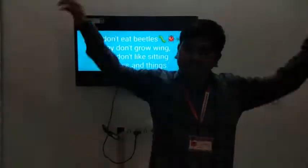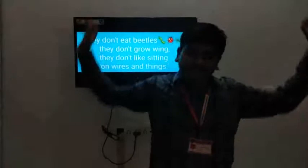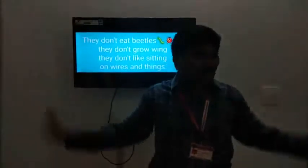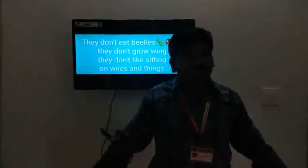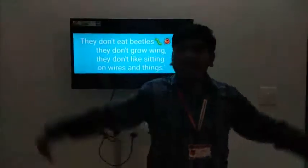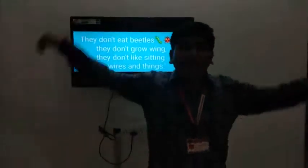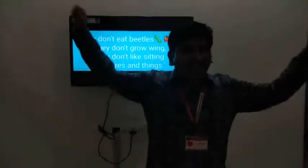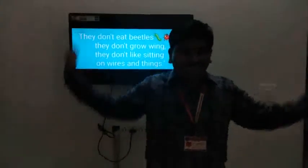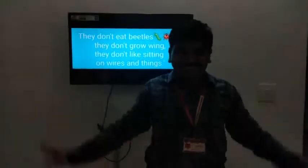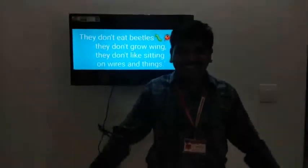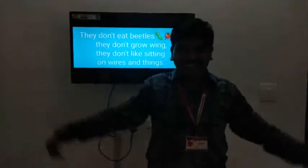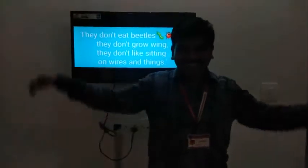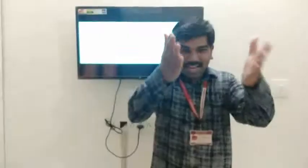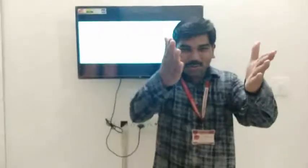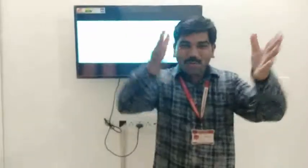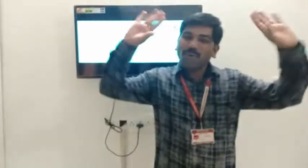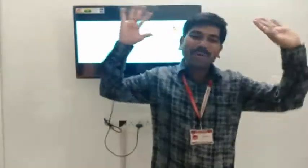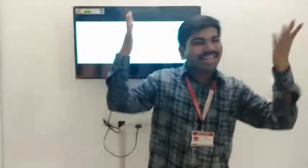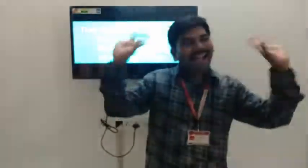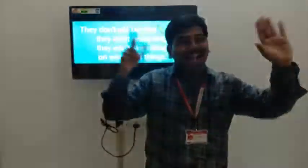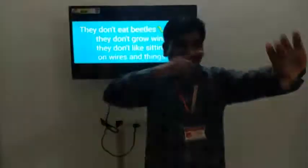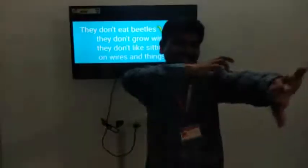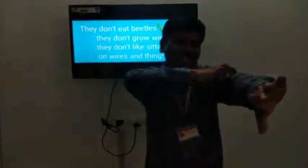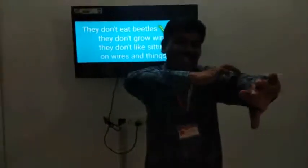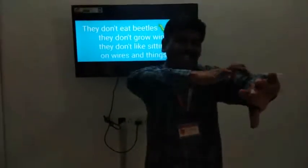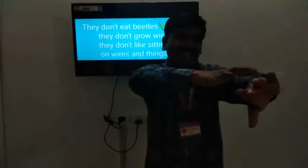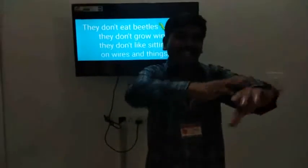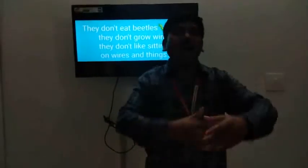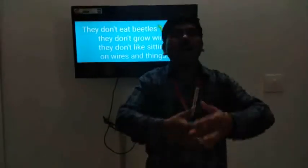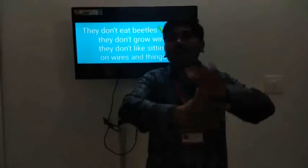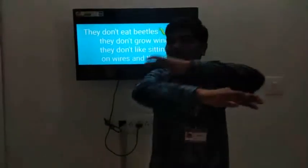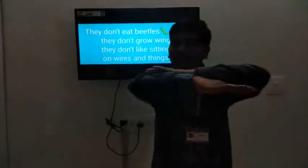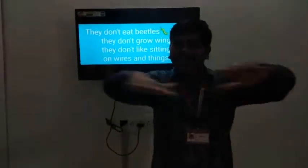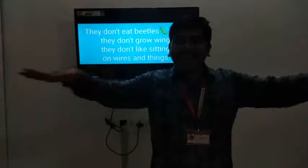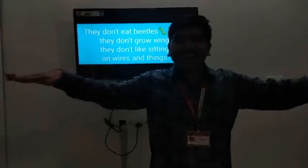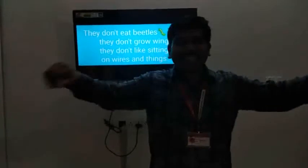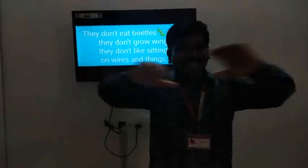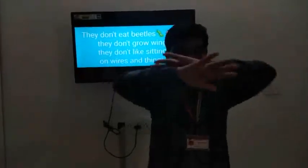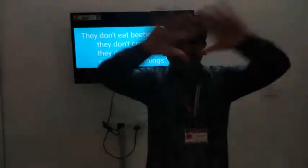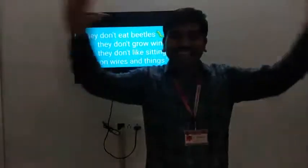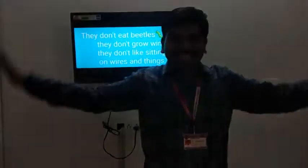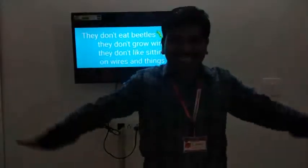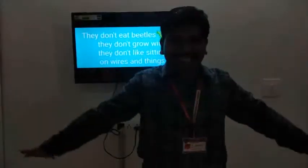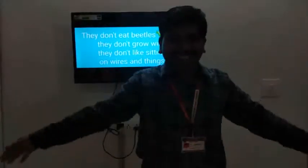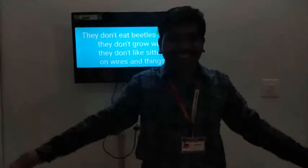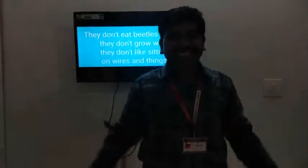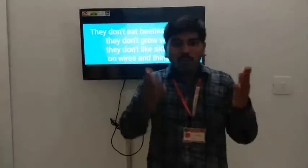They don't like sitting on wires and things. They